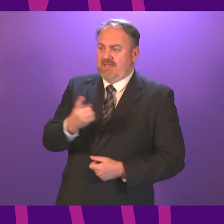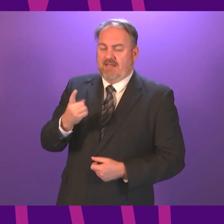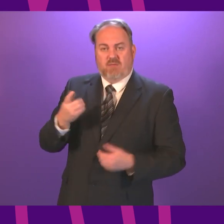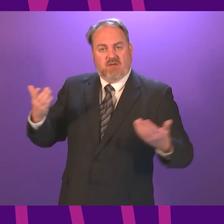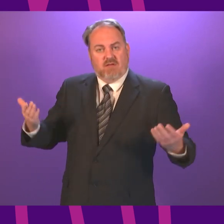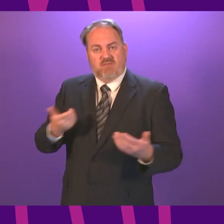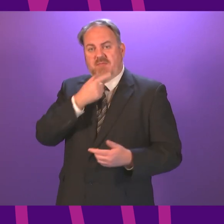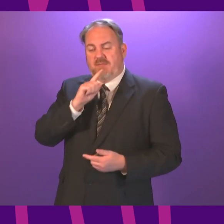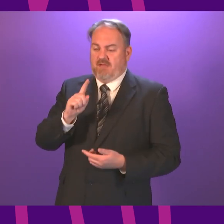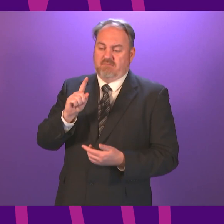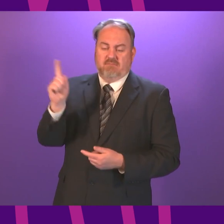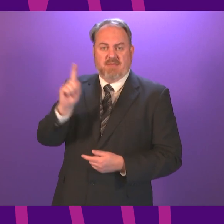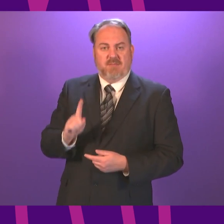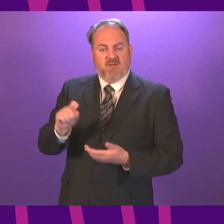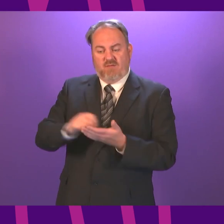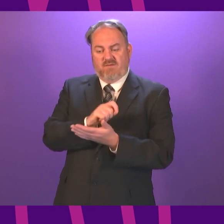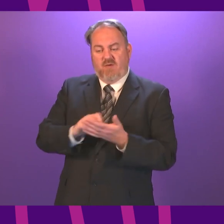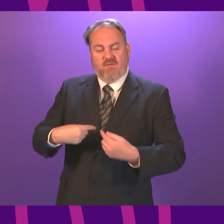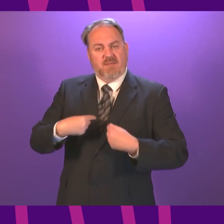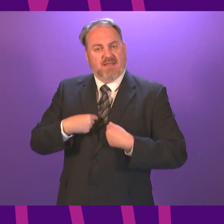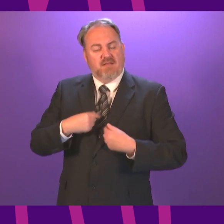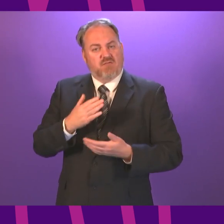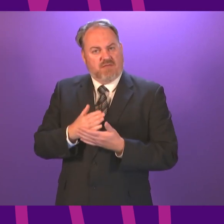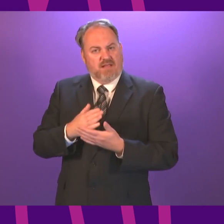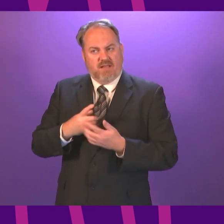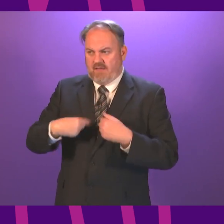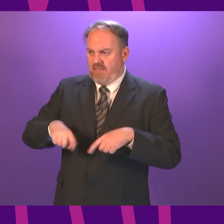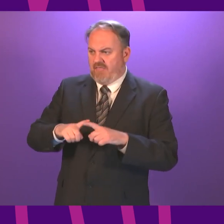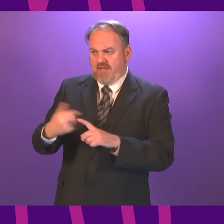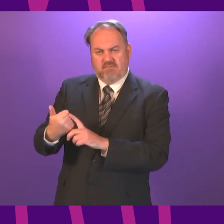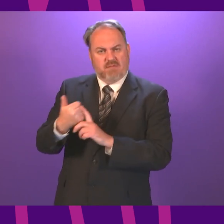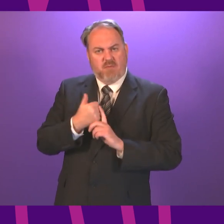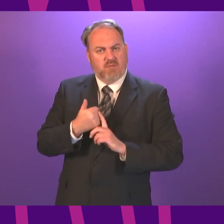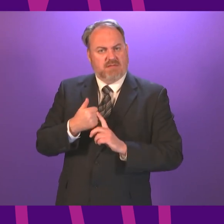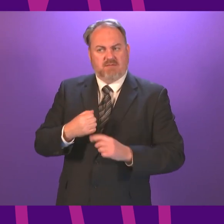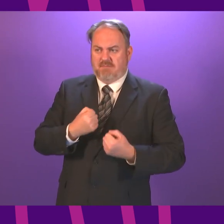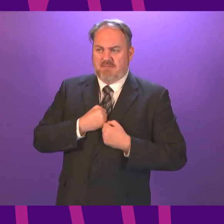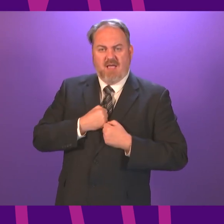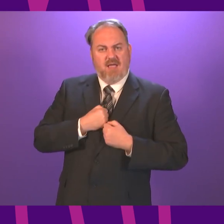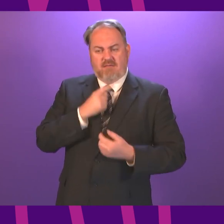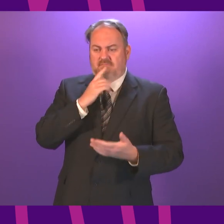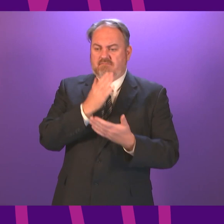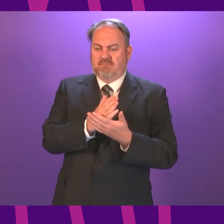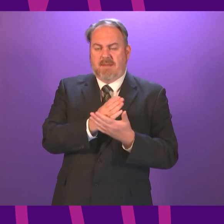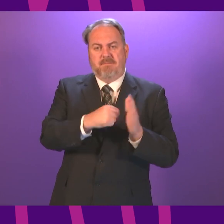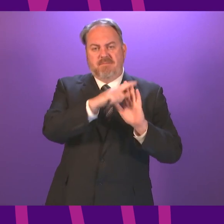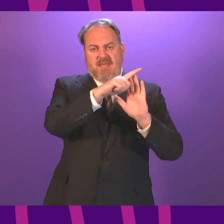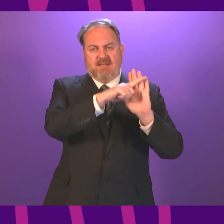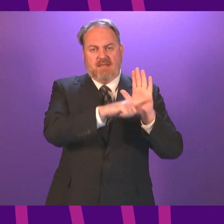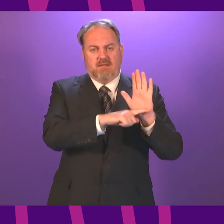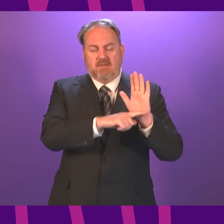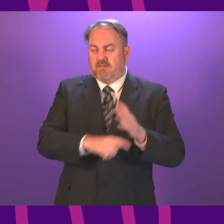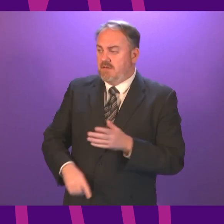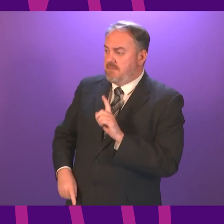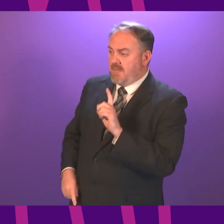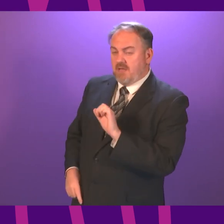commitments I made in that election and which were so thoroughly endorsed in the mandate that the Scottish people gave us Douglas Ross was